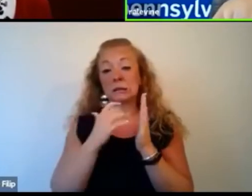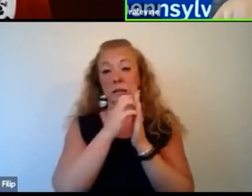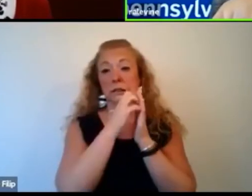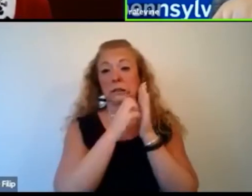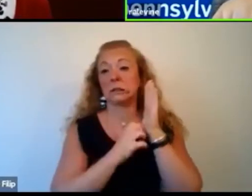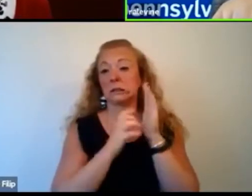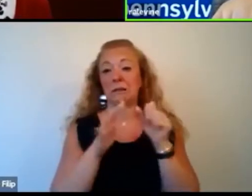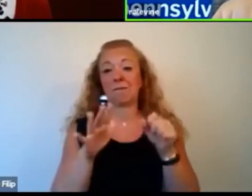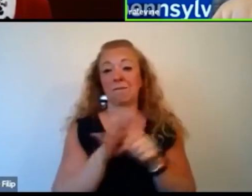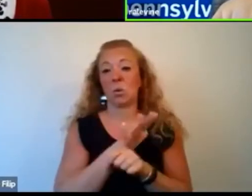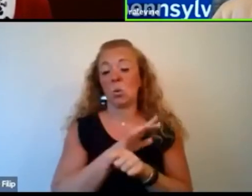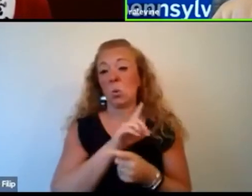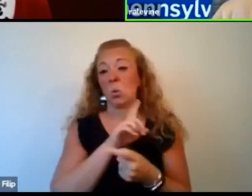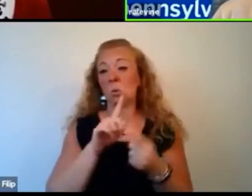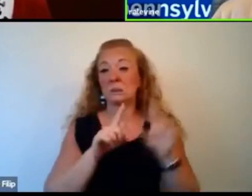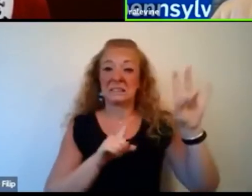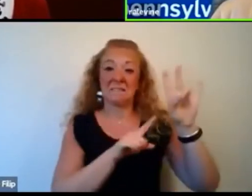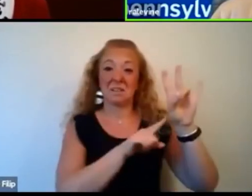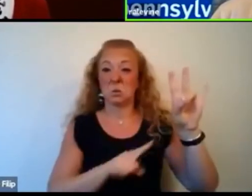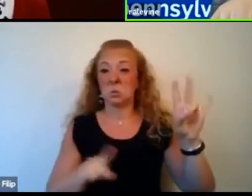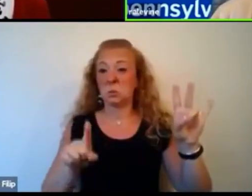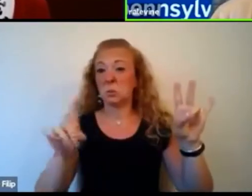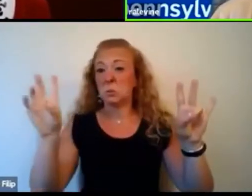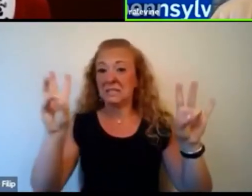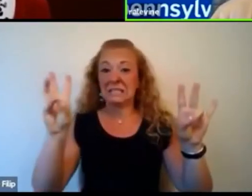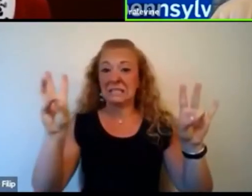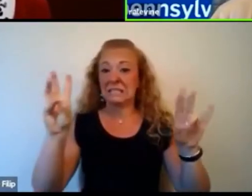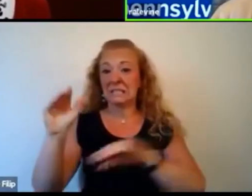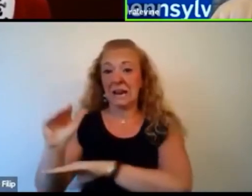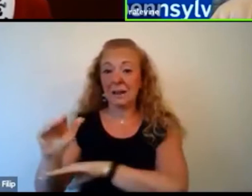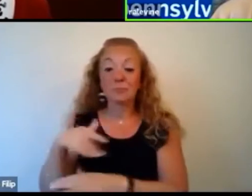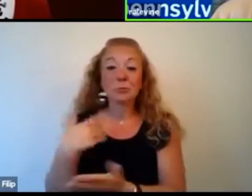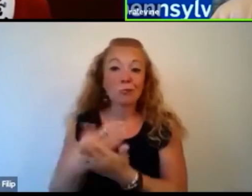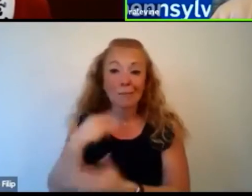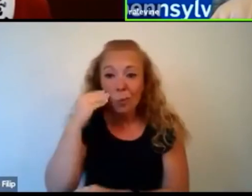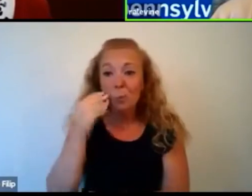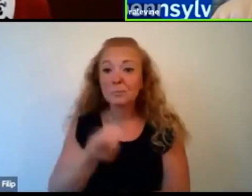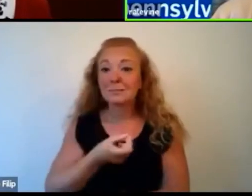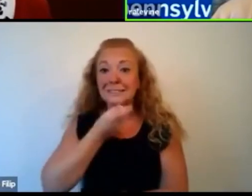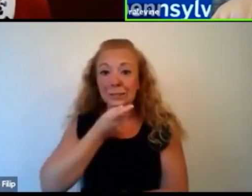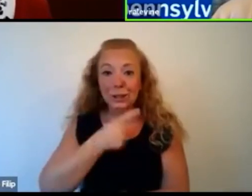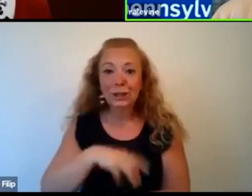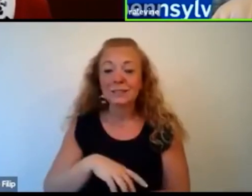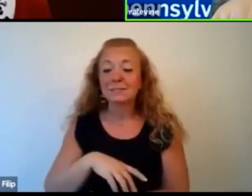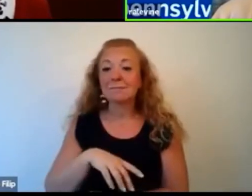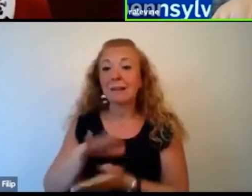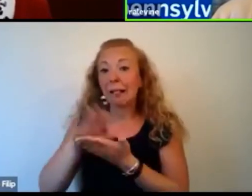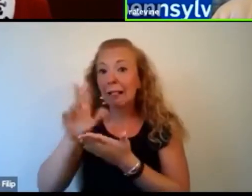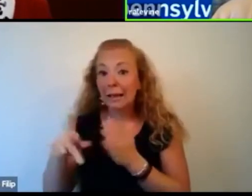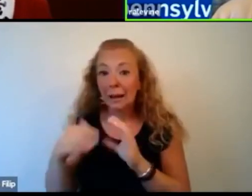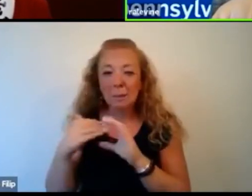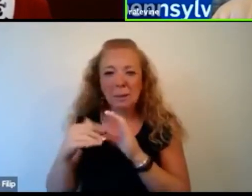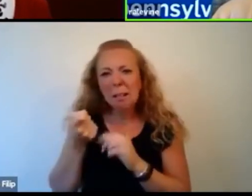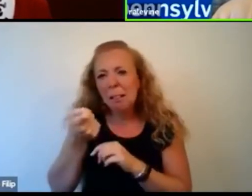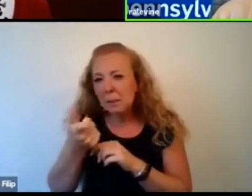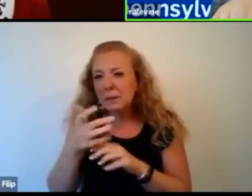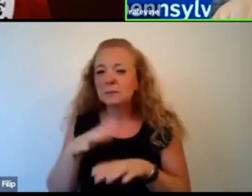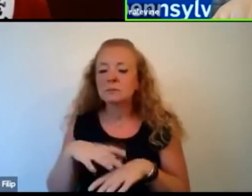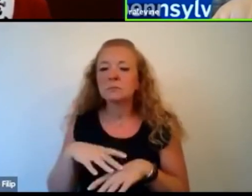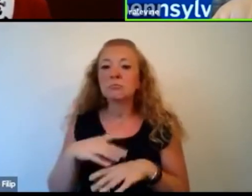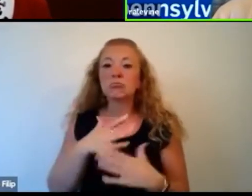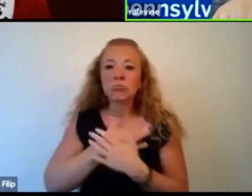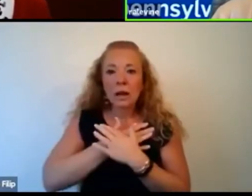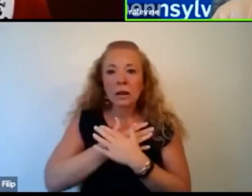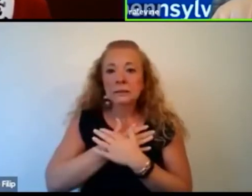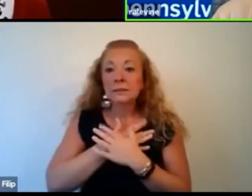six. I go home, I eat dinner, clean up email, try to rest for a couple